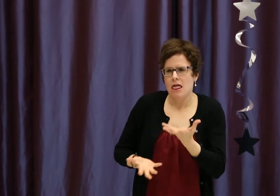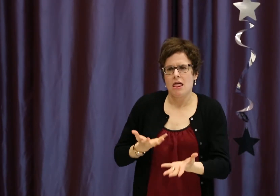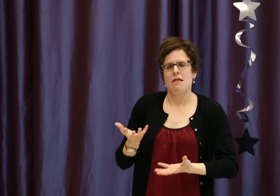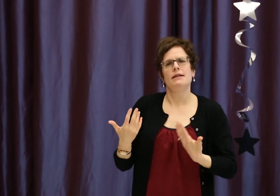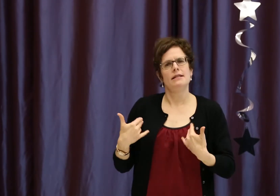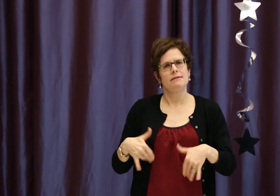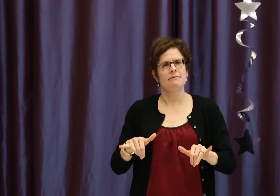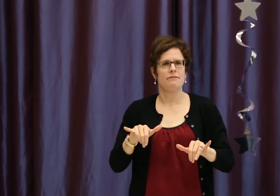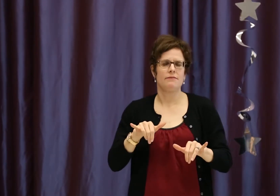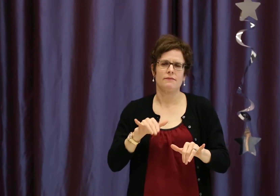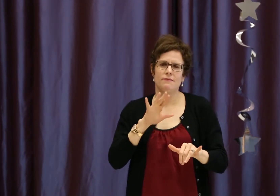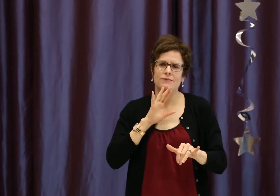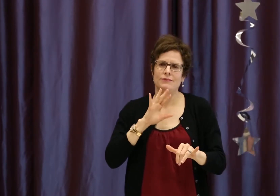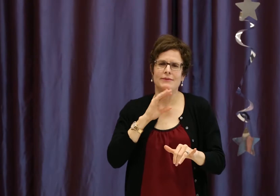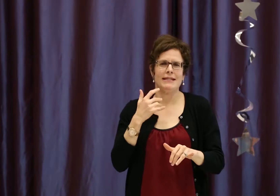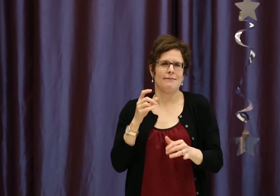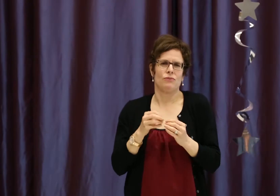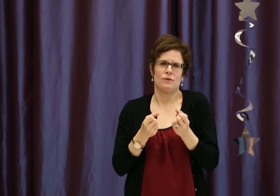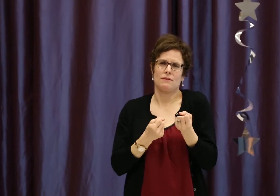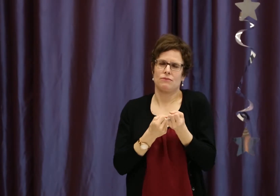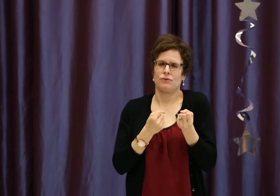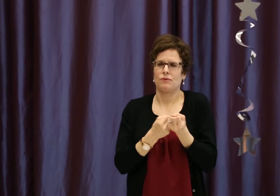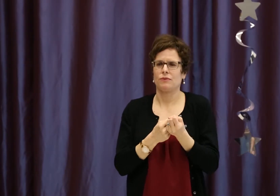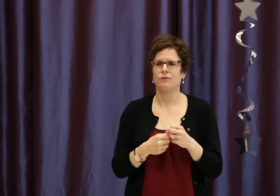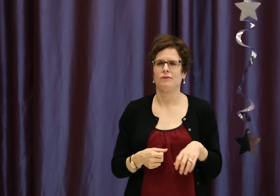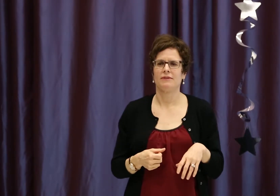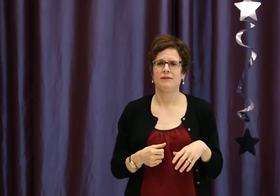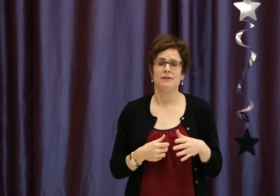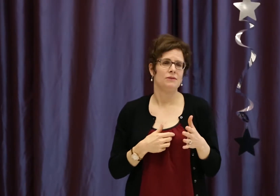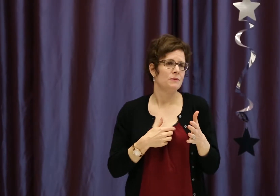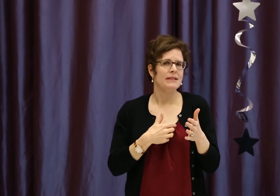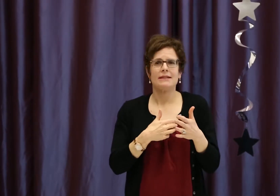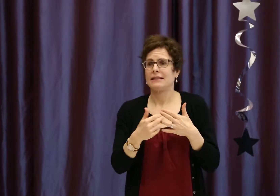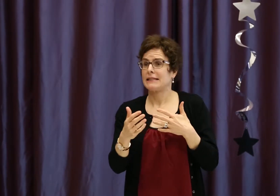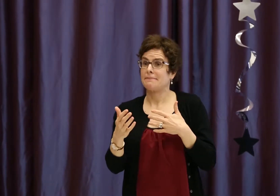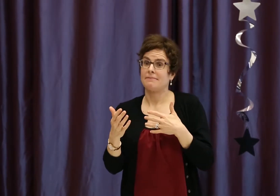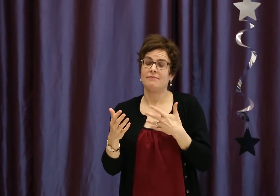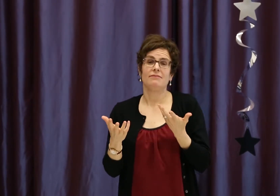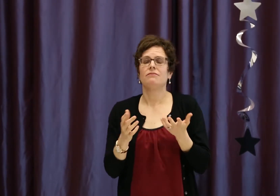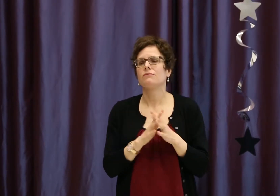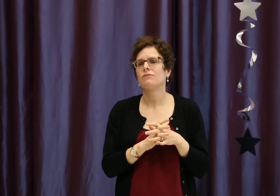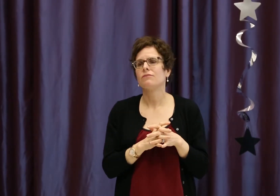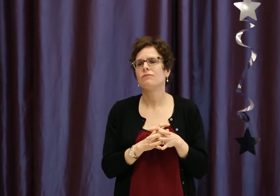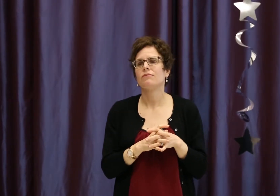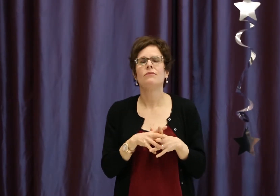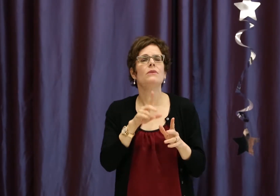understand him and communicate efficiently. So, she recognized the need for support as well.